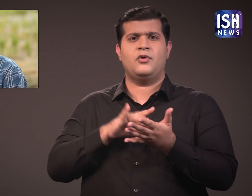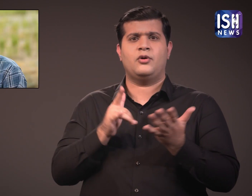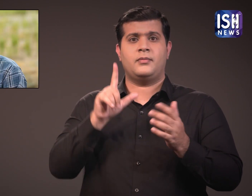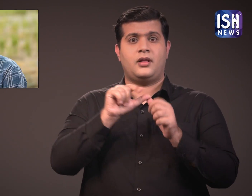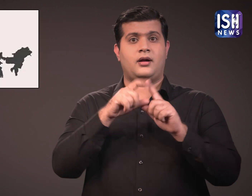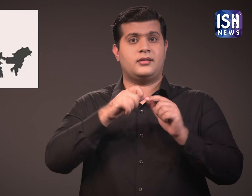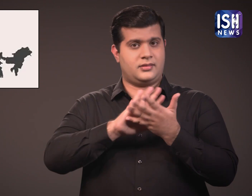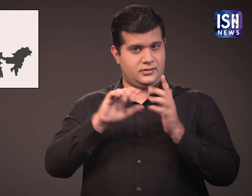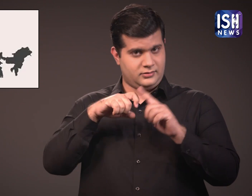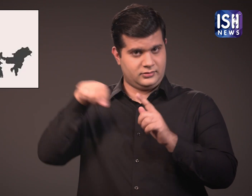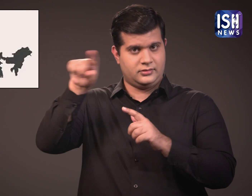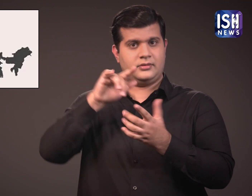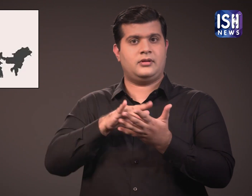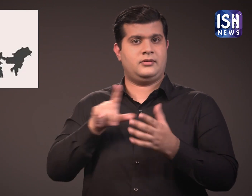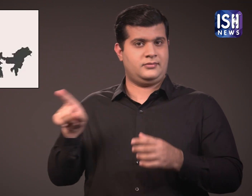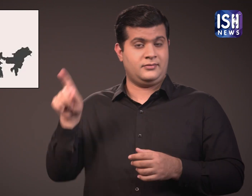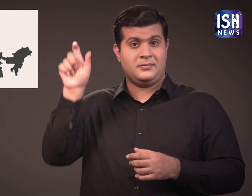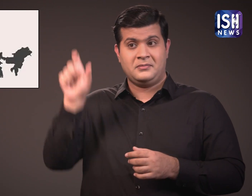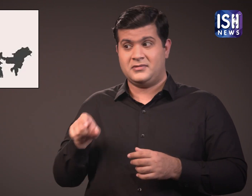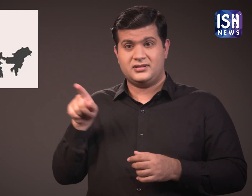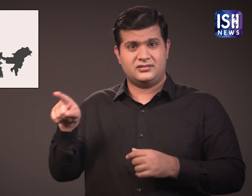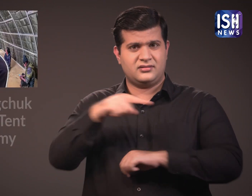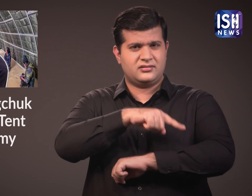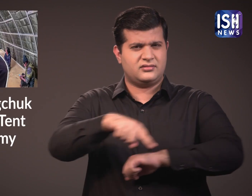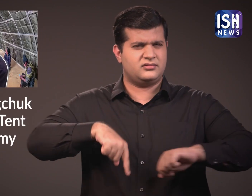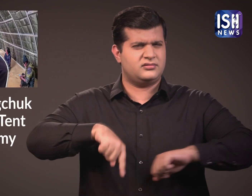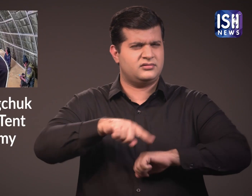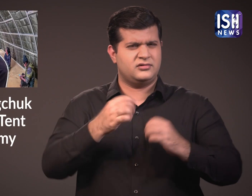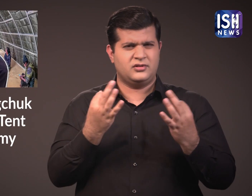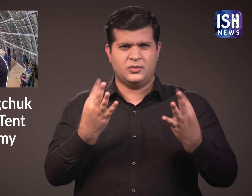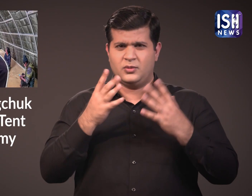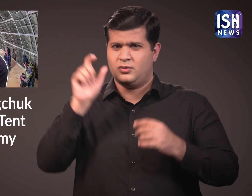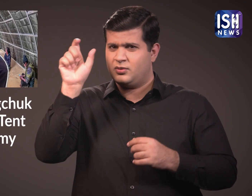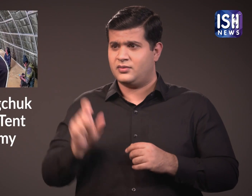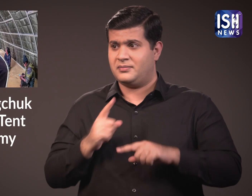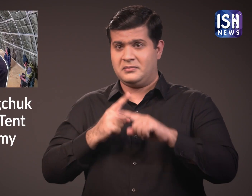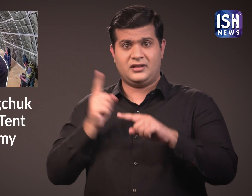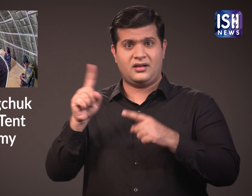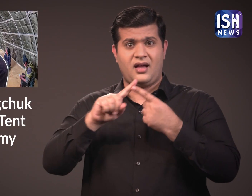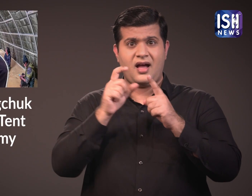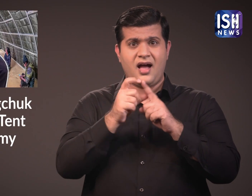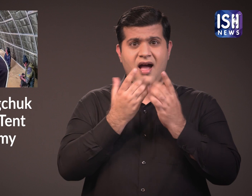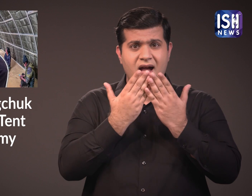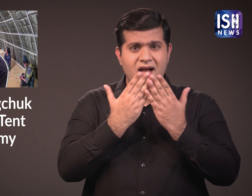Sonam Vangchuk is a Ladakki engineer, education reformer and innovator.